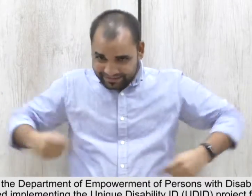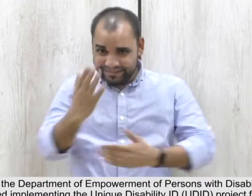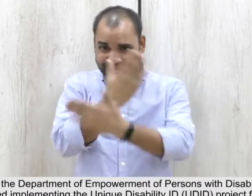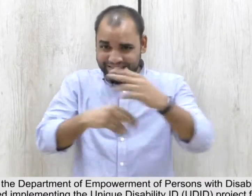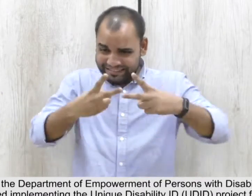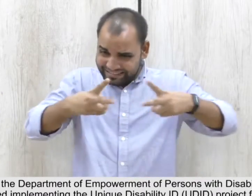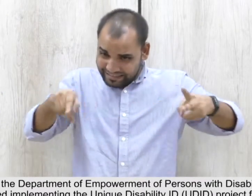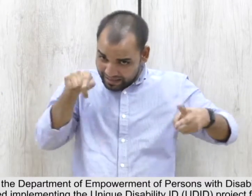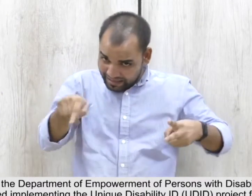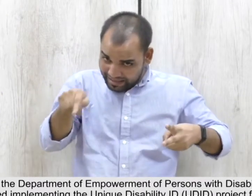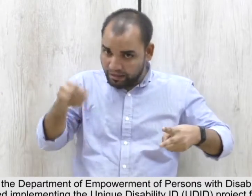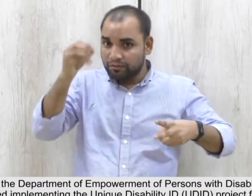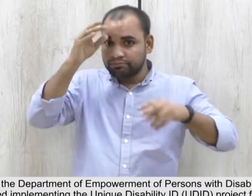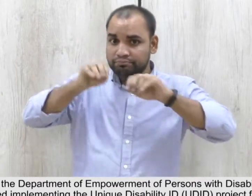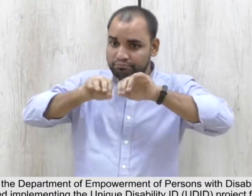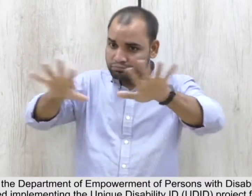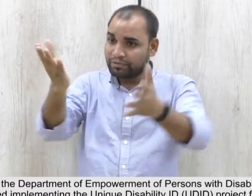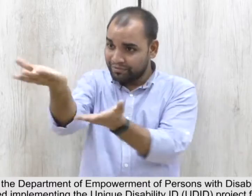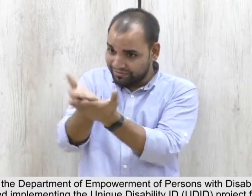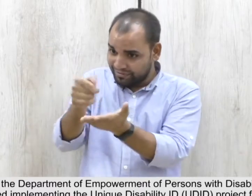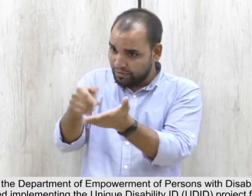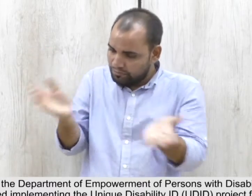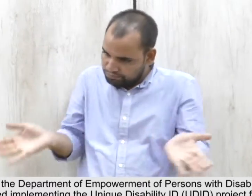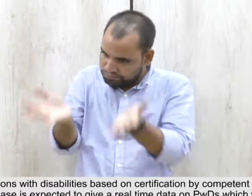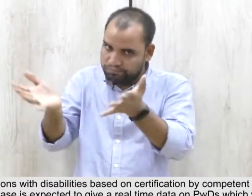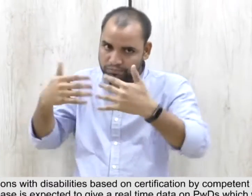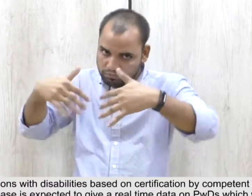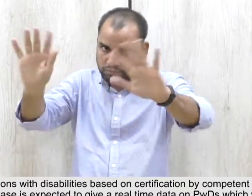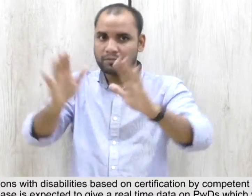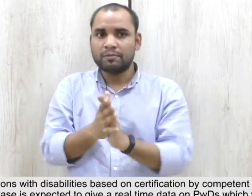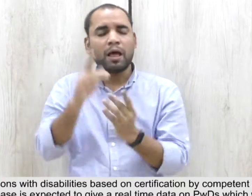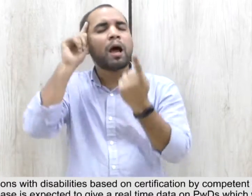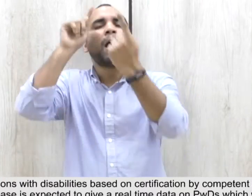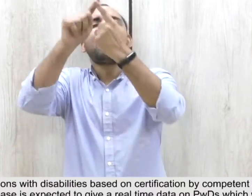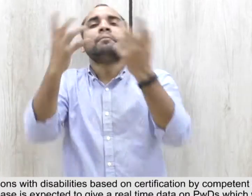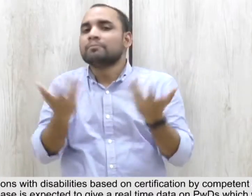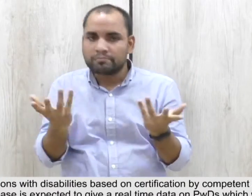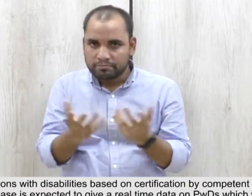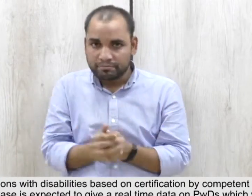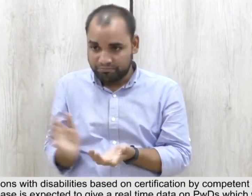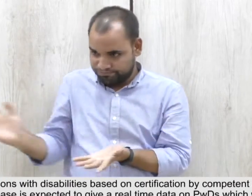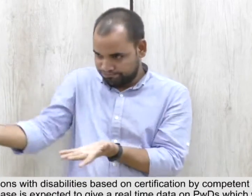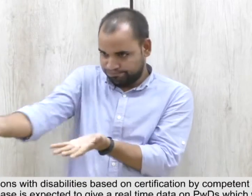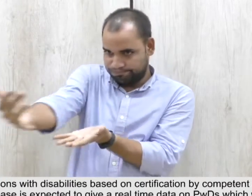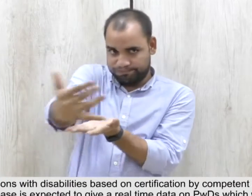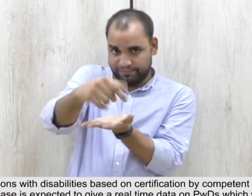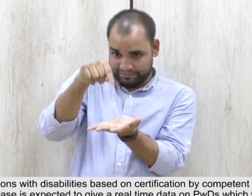ID project for creating a national database for persons with disabilities based on certification by competent